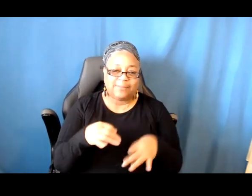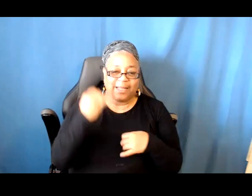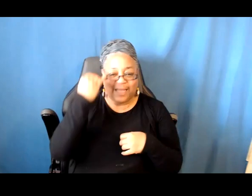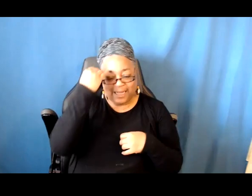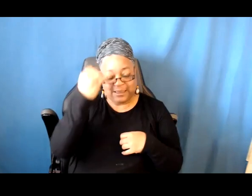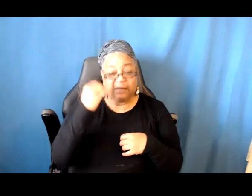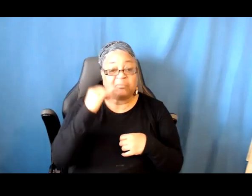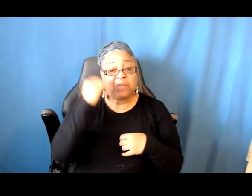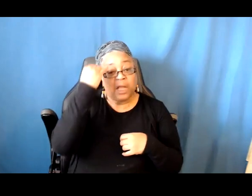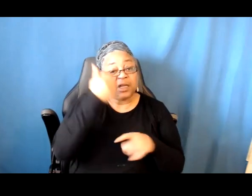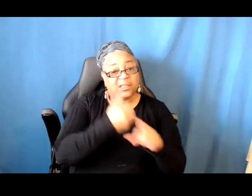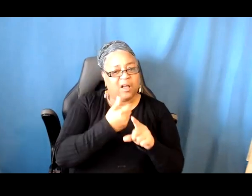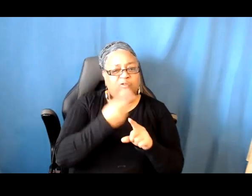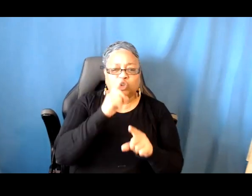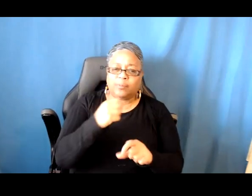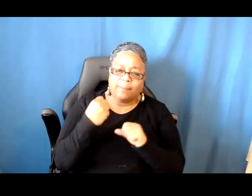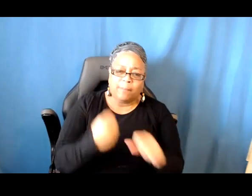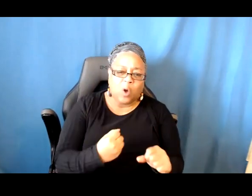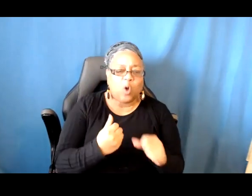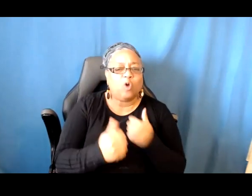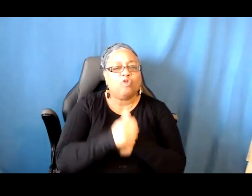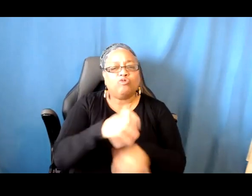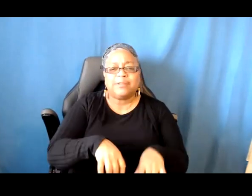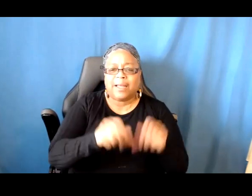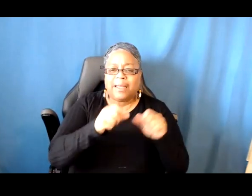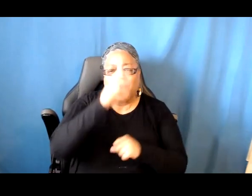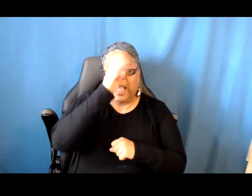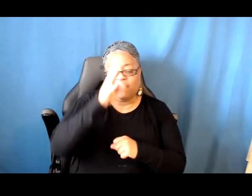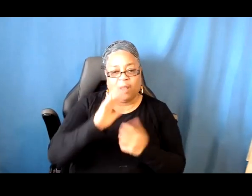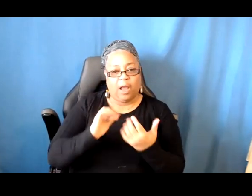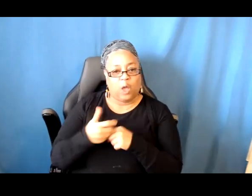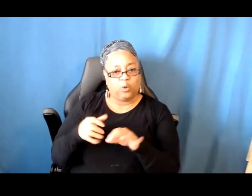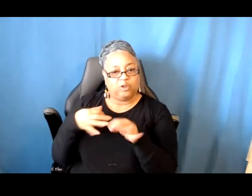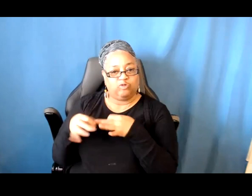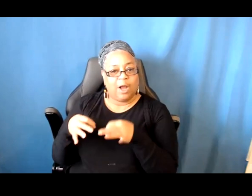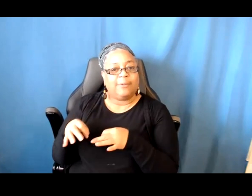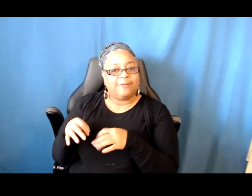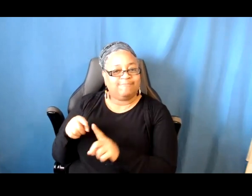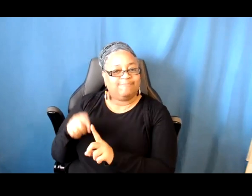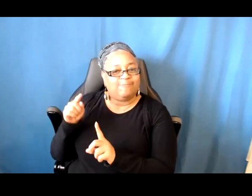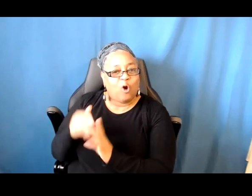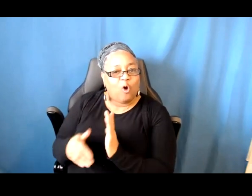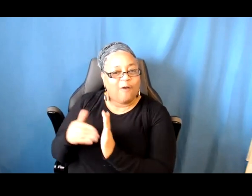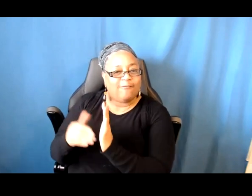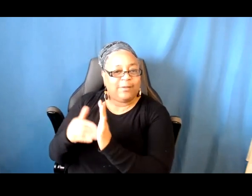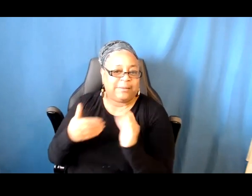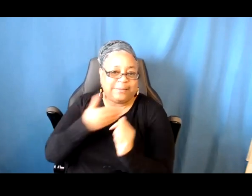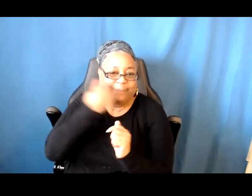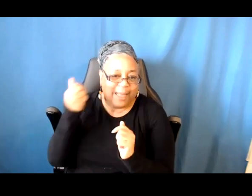innovative, the way you describe it, the kind of, you know, way that you put sentences together. I think often it's best to